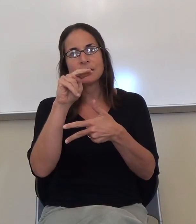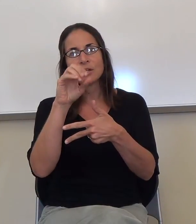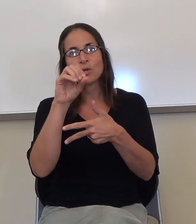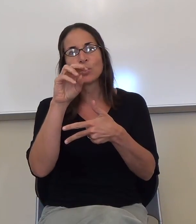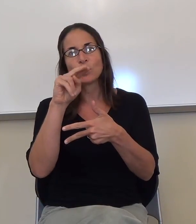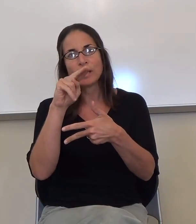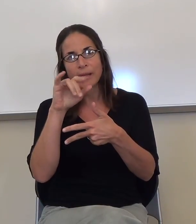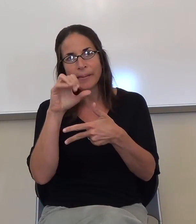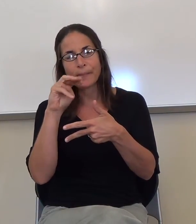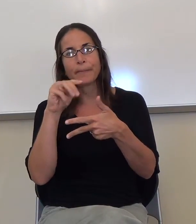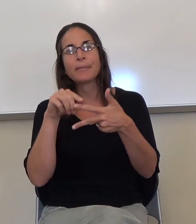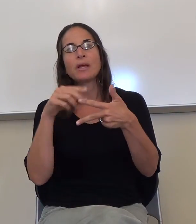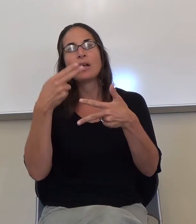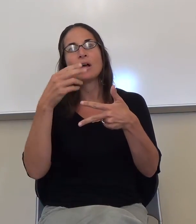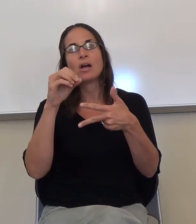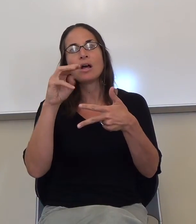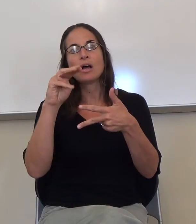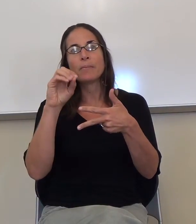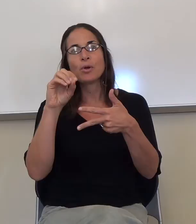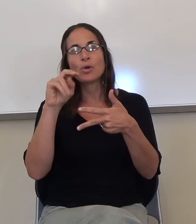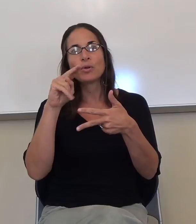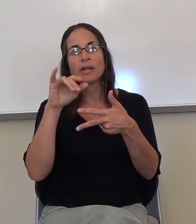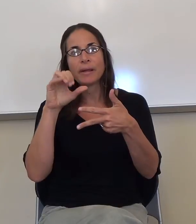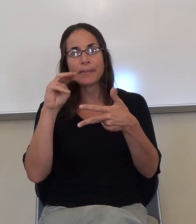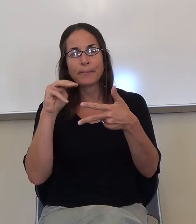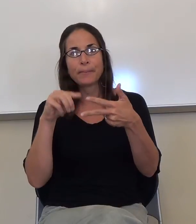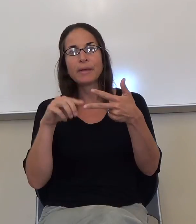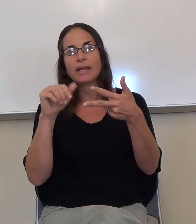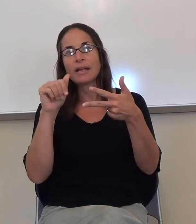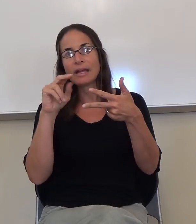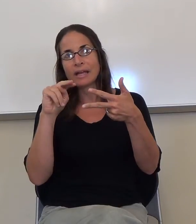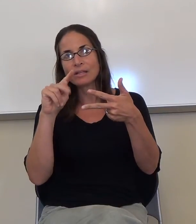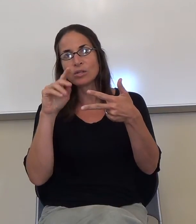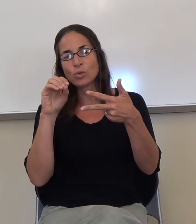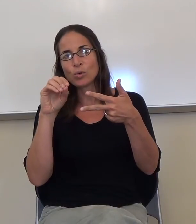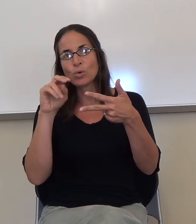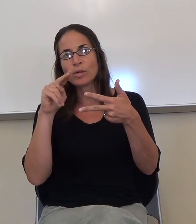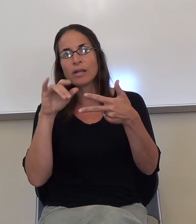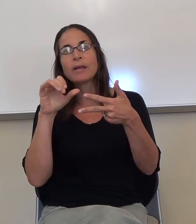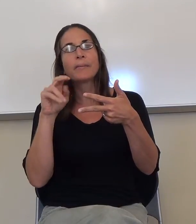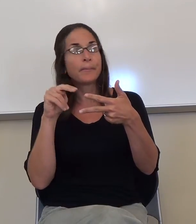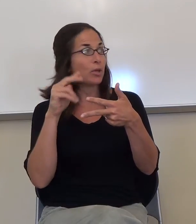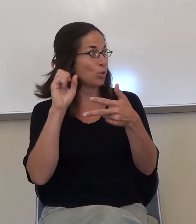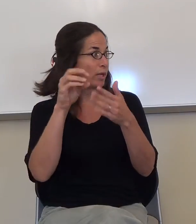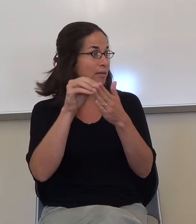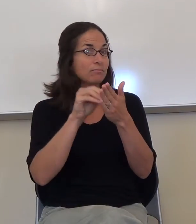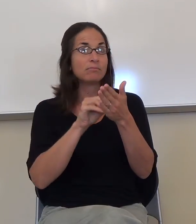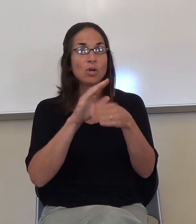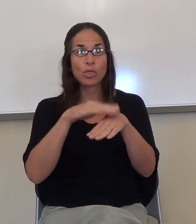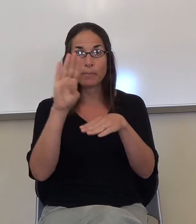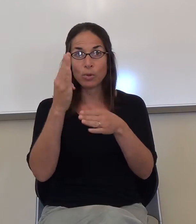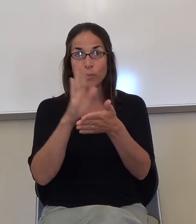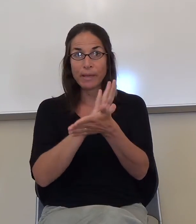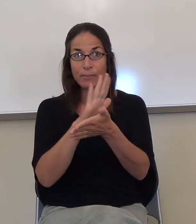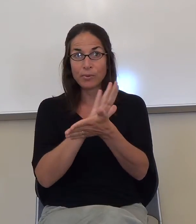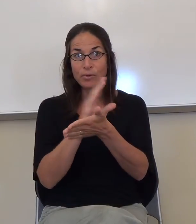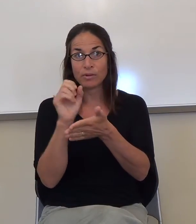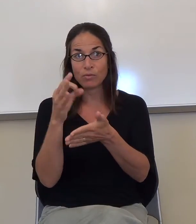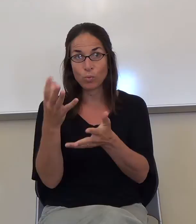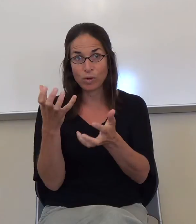these words can all go on these things. If you didn't know what those are going for, you can put them on your blue sheet. What's